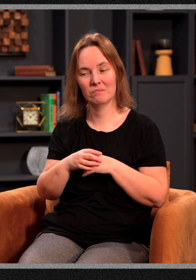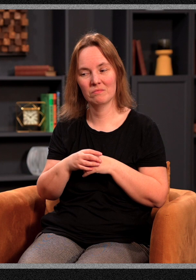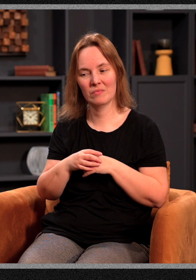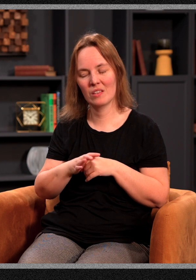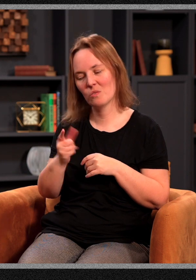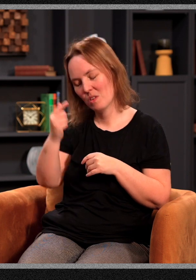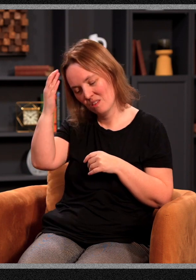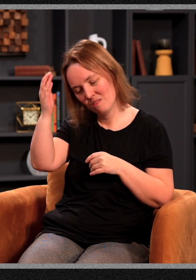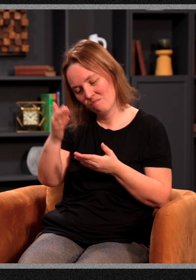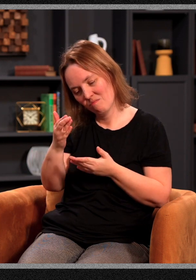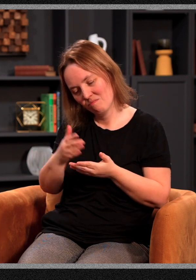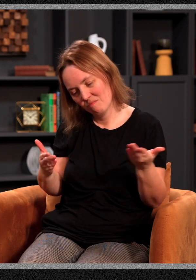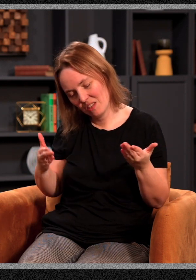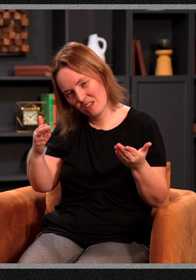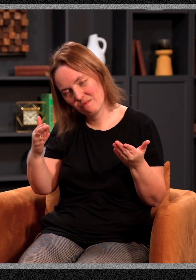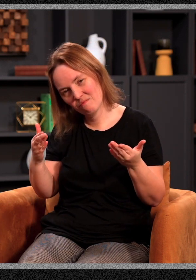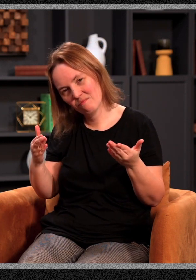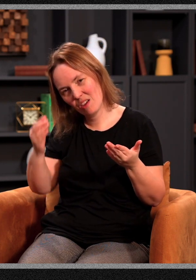You know, if there's one thing I've learned in my walk with the Lord over the years